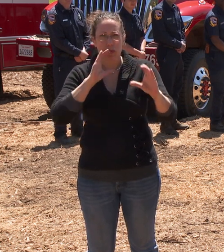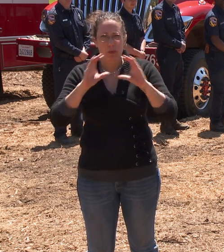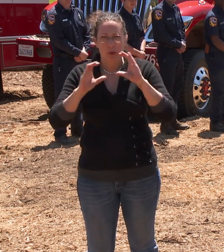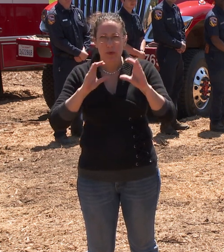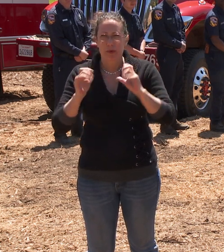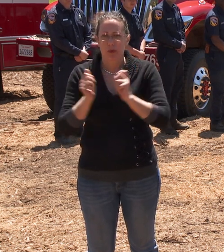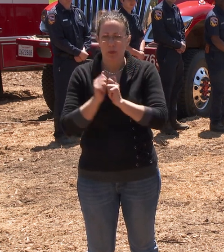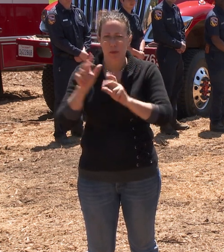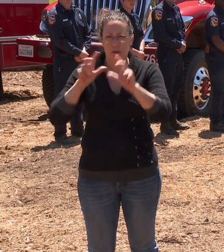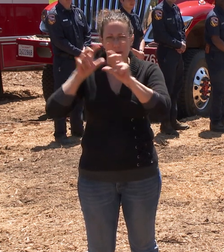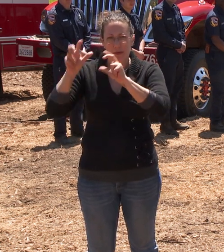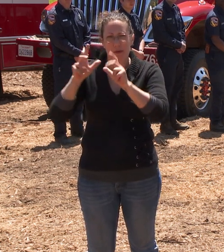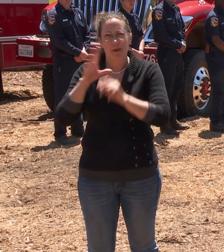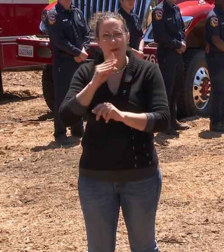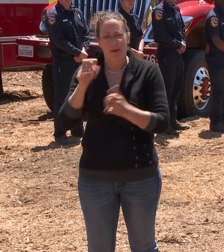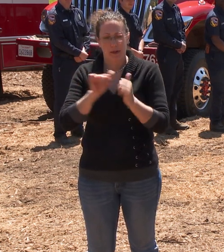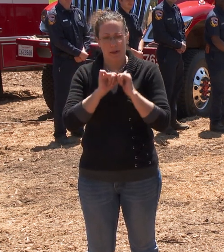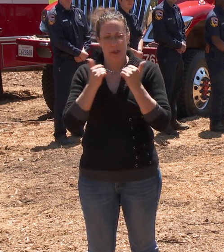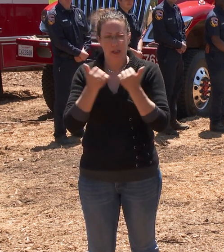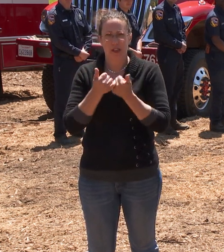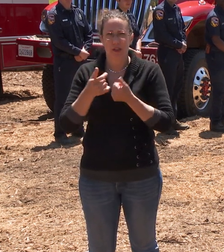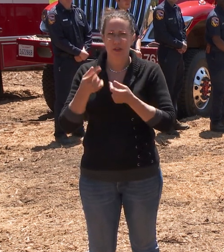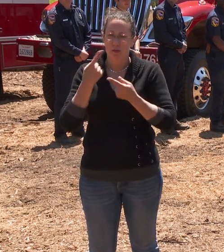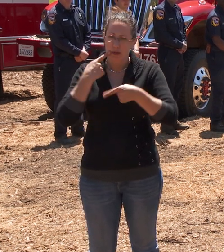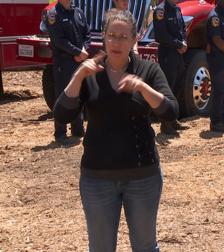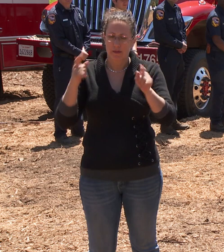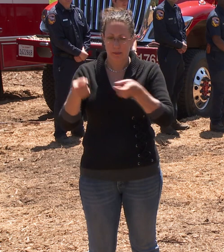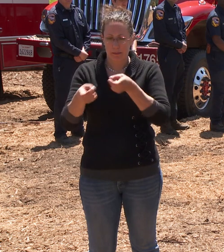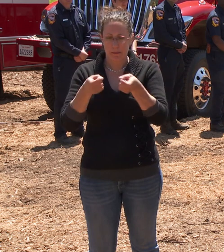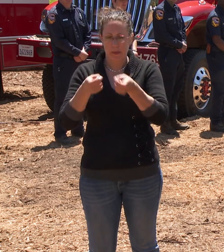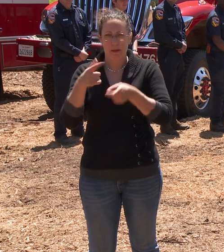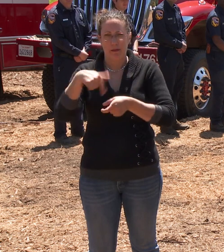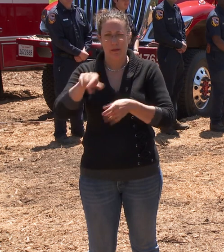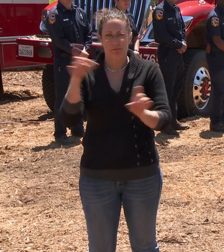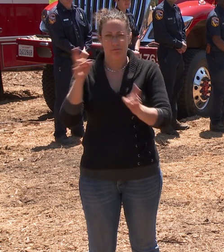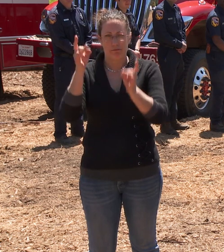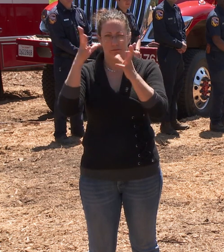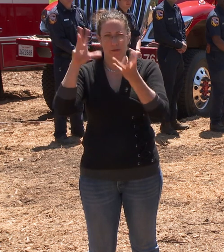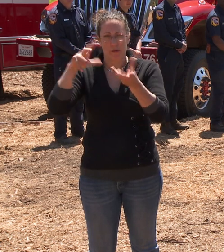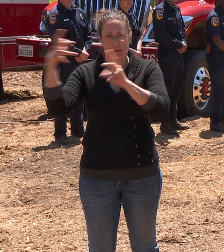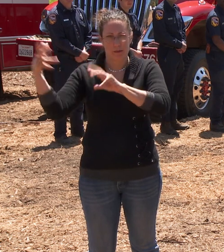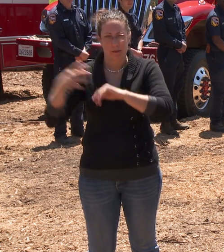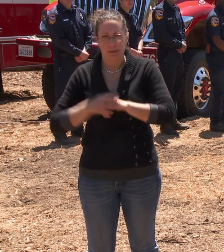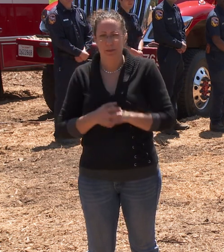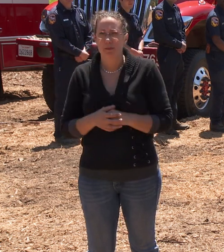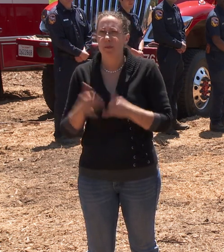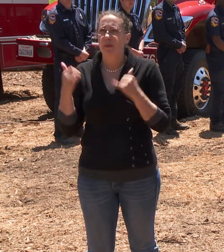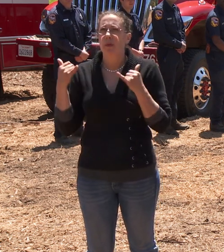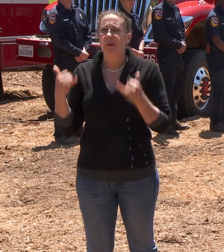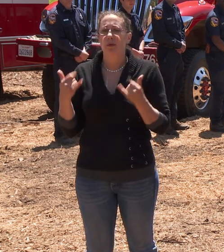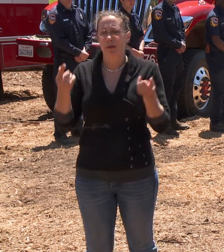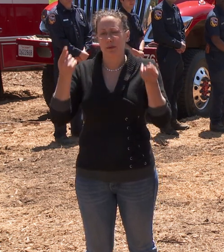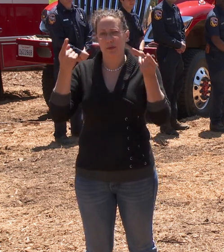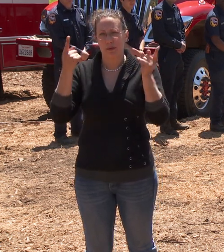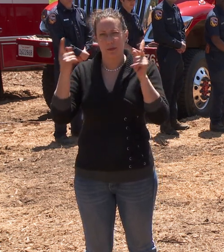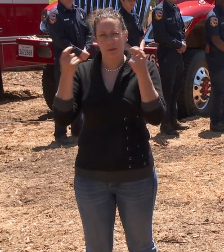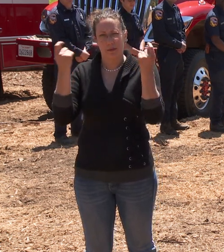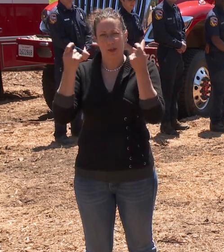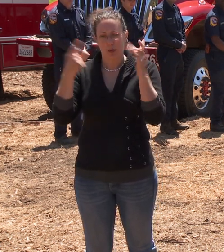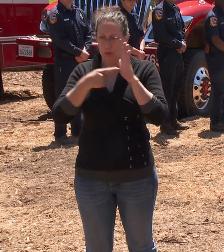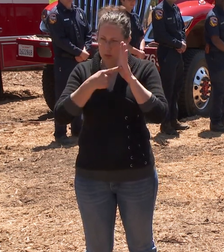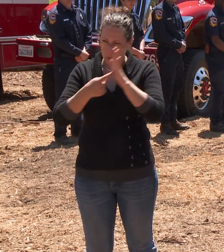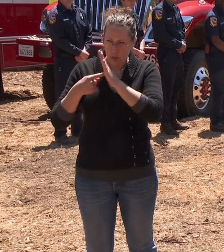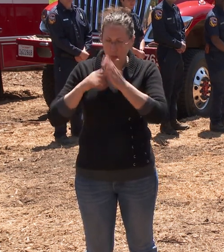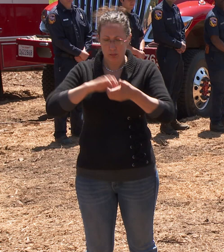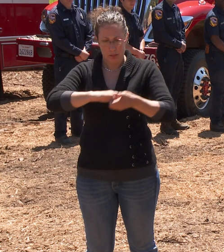allied agencies to effectively mitigate these disasters. Today's event exemplifies the collaboration of public safety